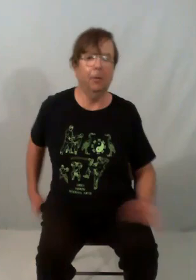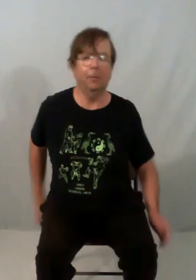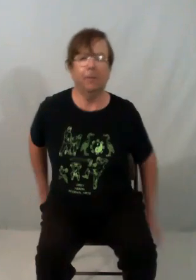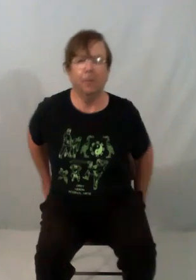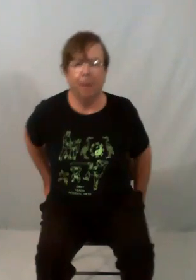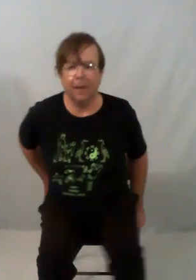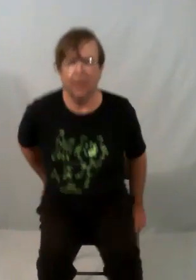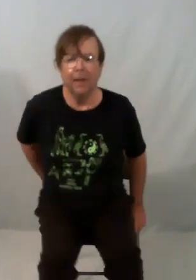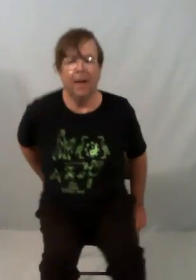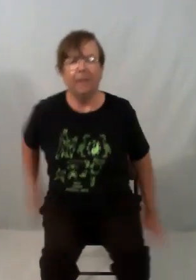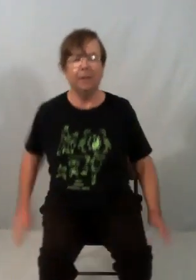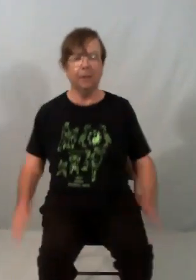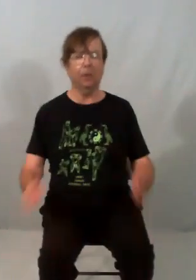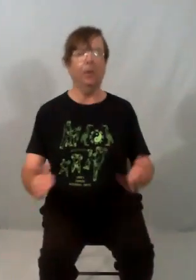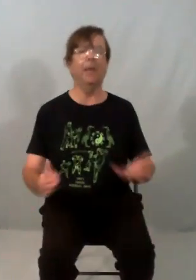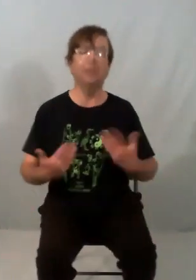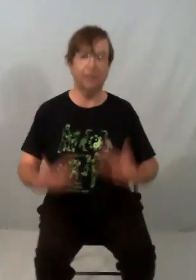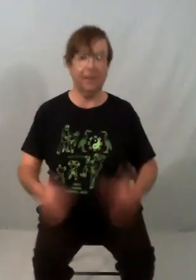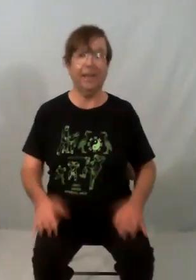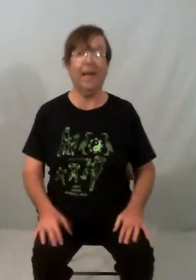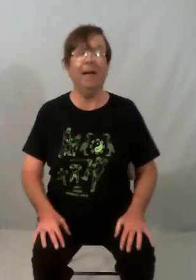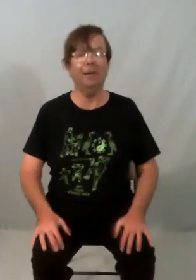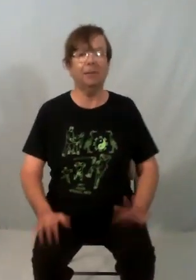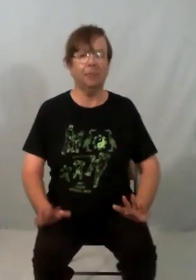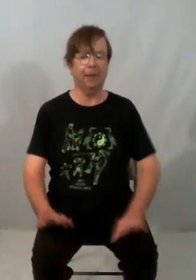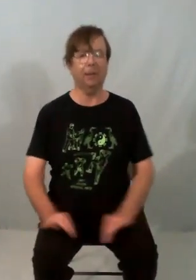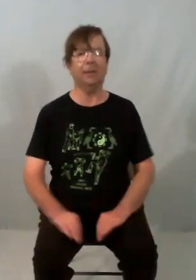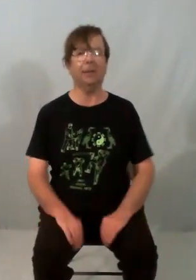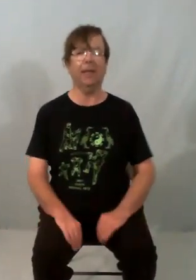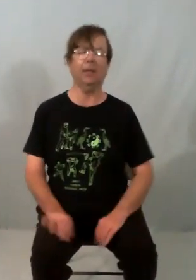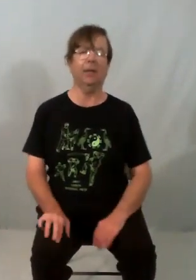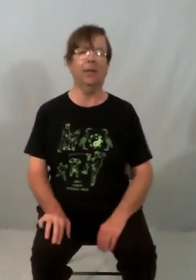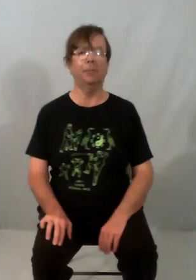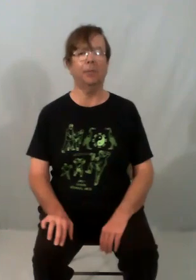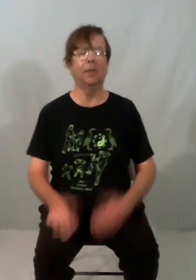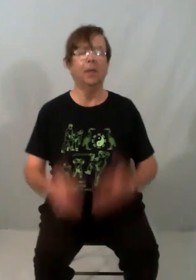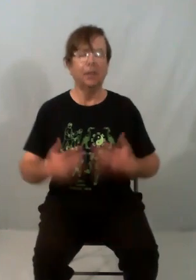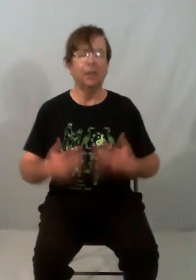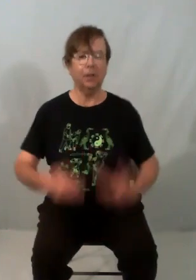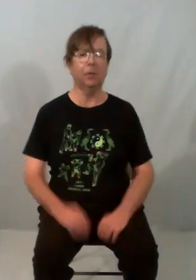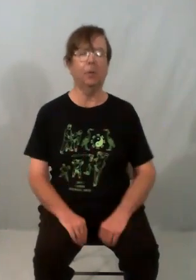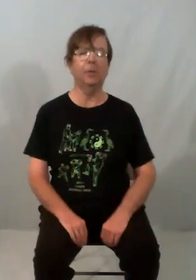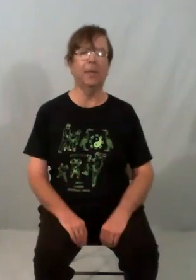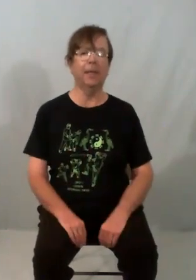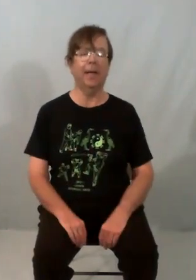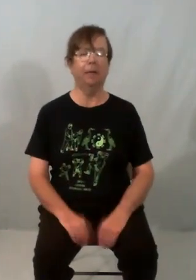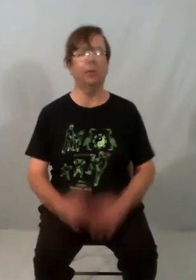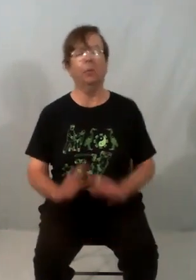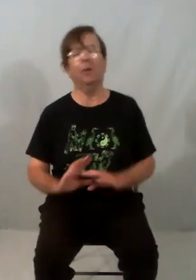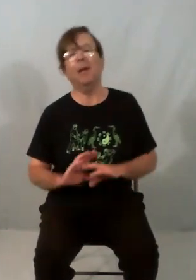for your back and as always take care, take your time to just absorb the details, don't worry about